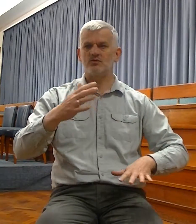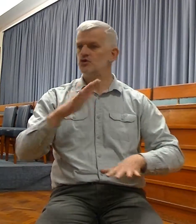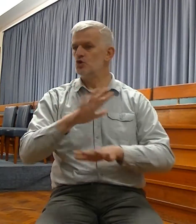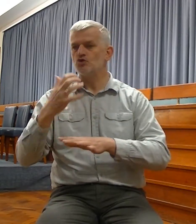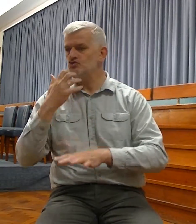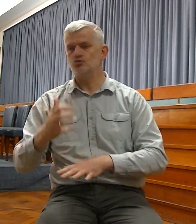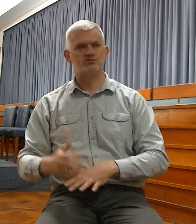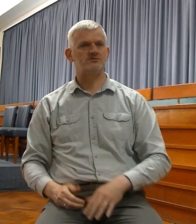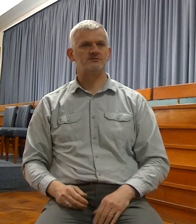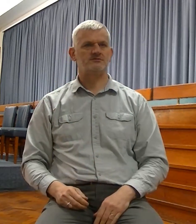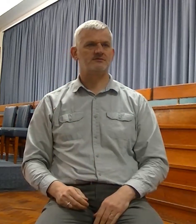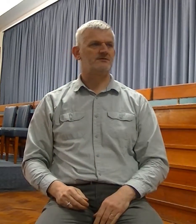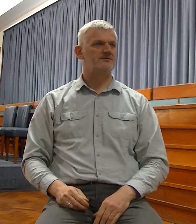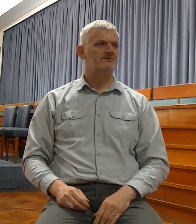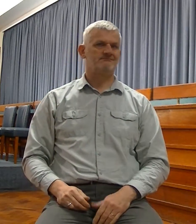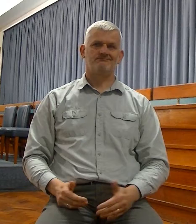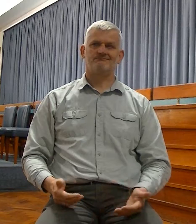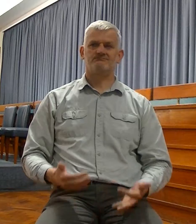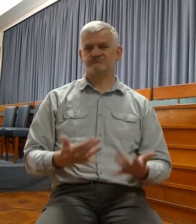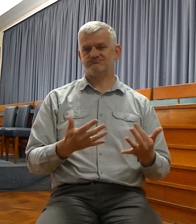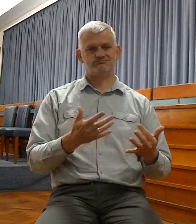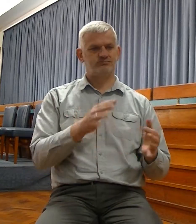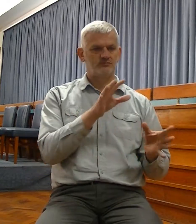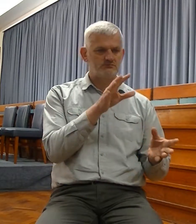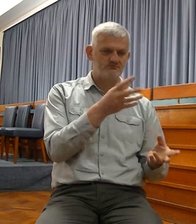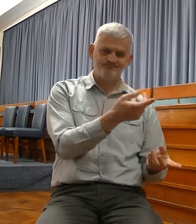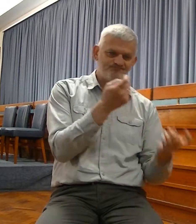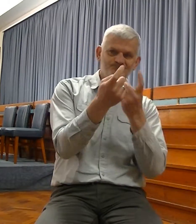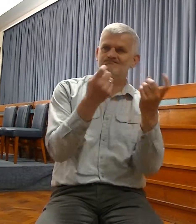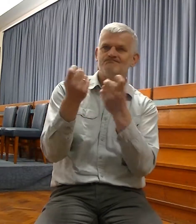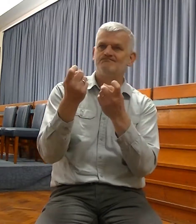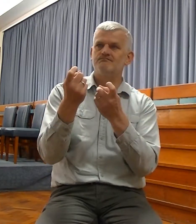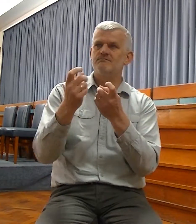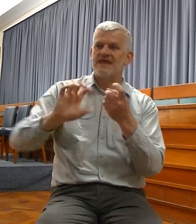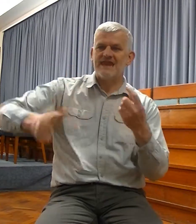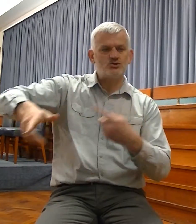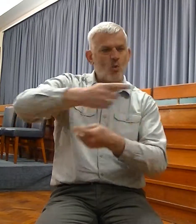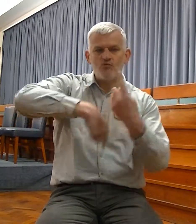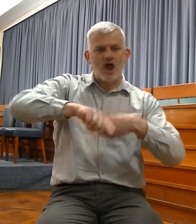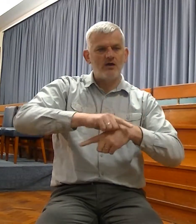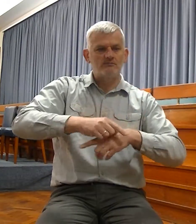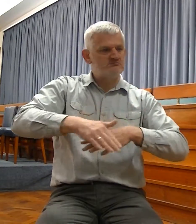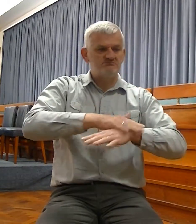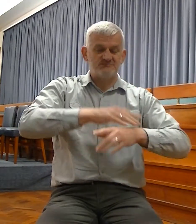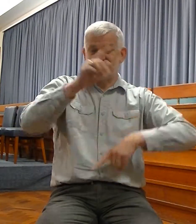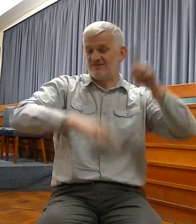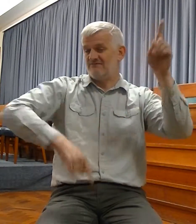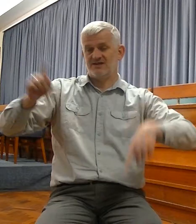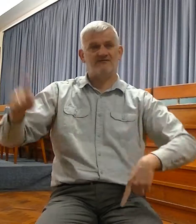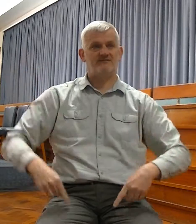drawn from all nations, all nationalities. So in a sense, Israel and Judah are literally